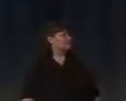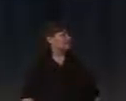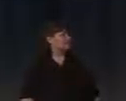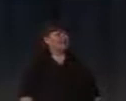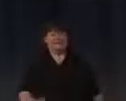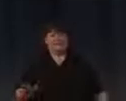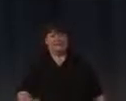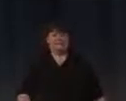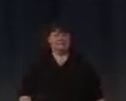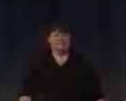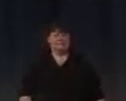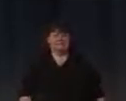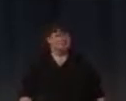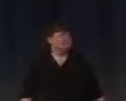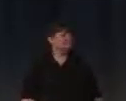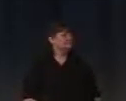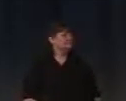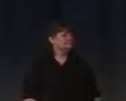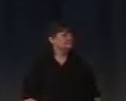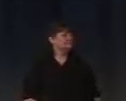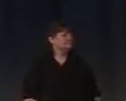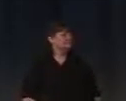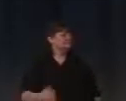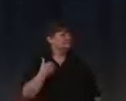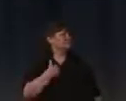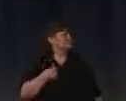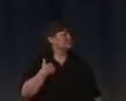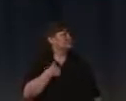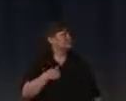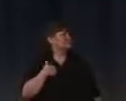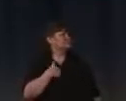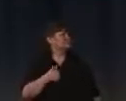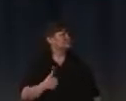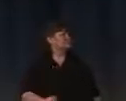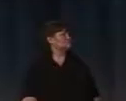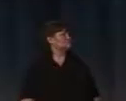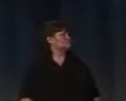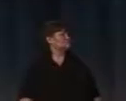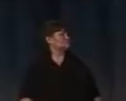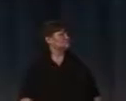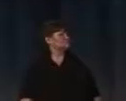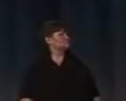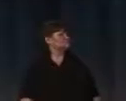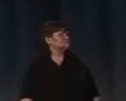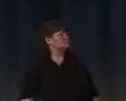Or maybe go back. Sorry. Two seconds.